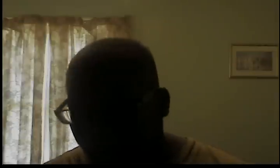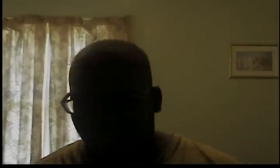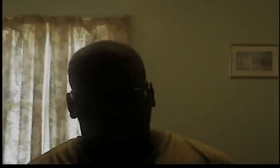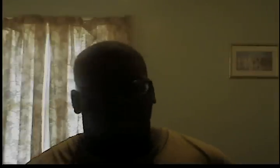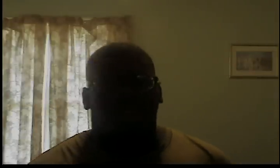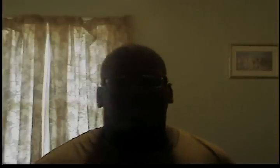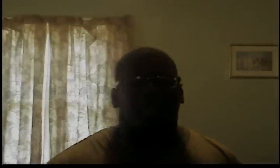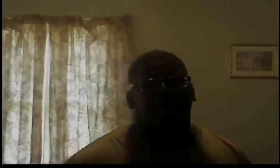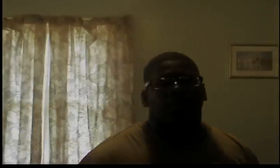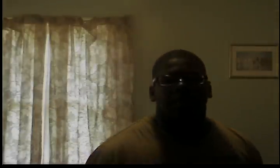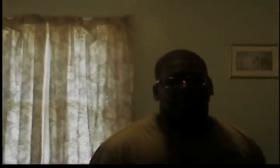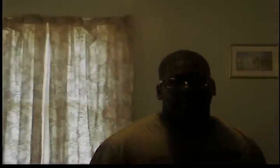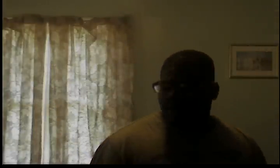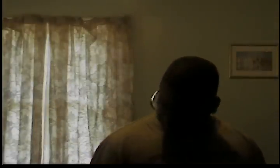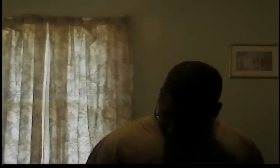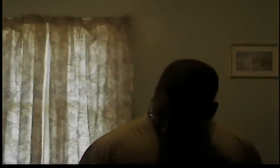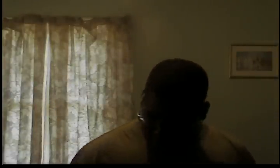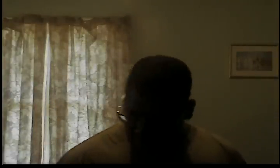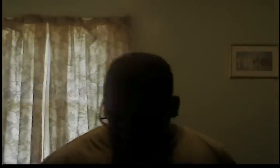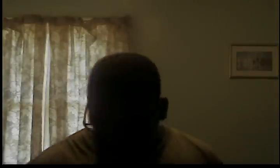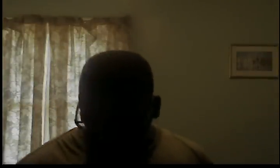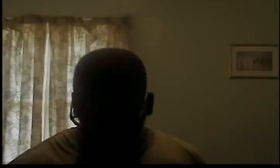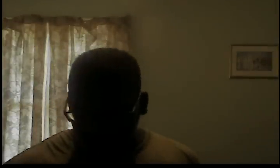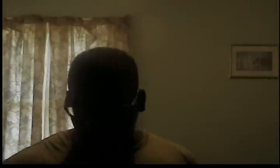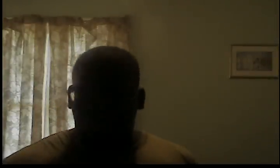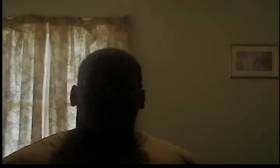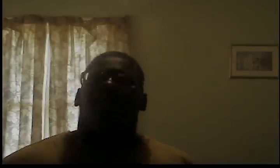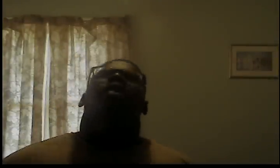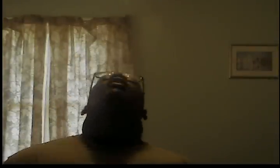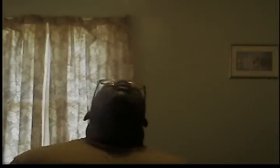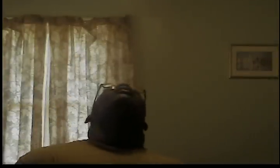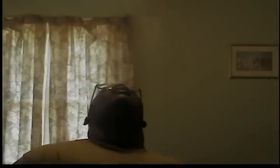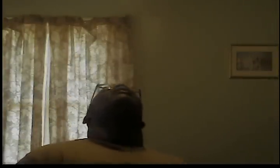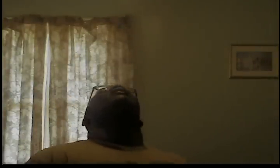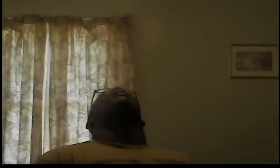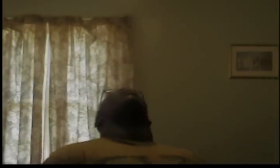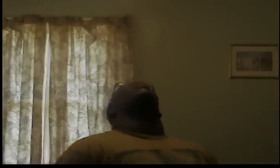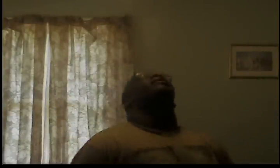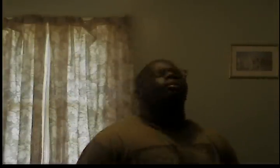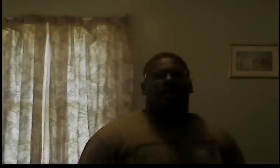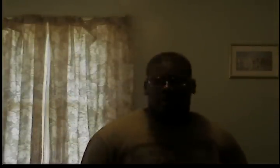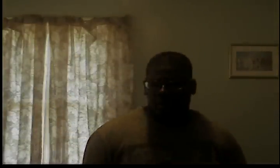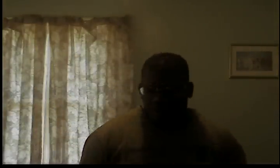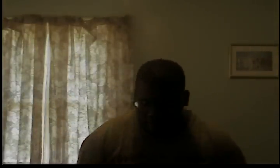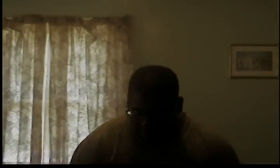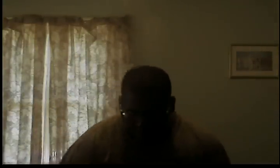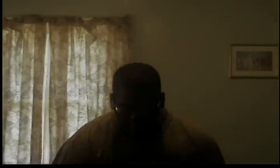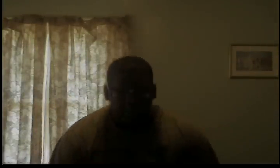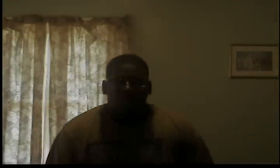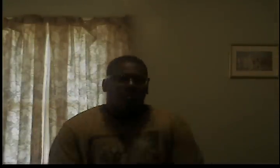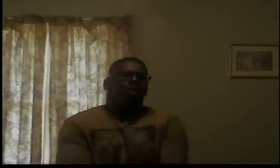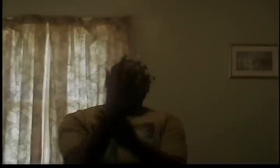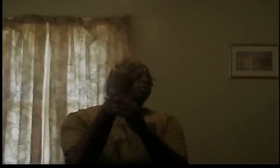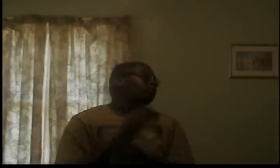it that's just stupid oh god it makes me annoyed why would you